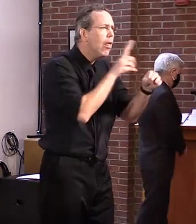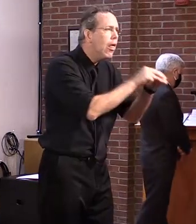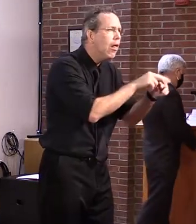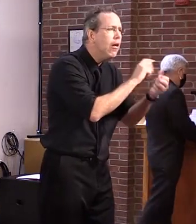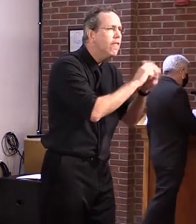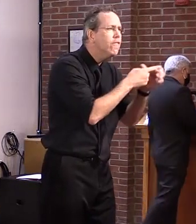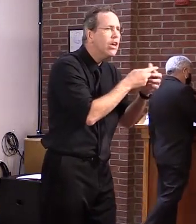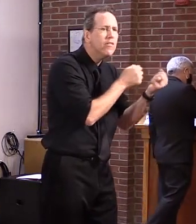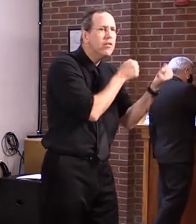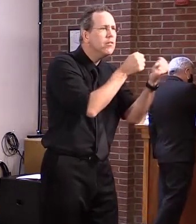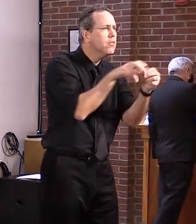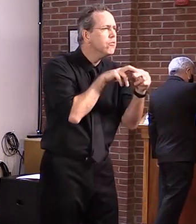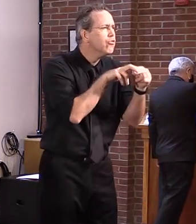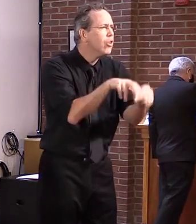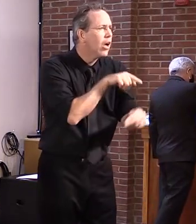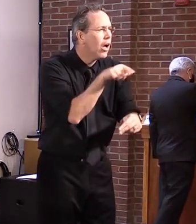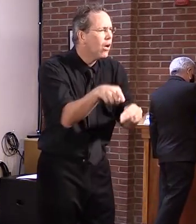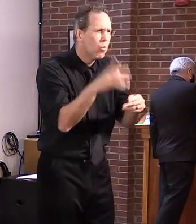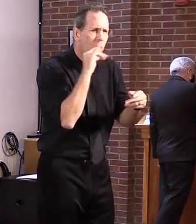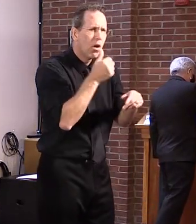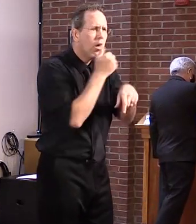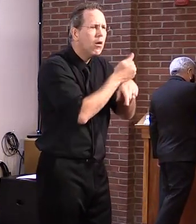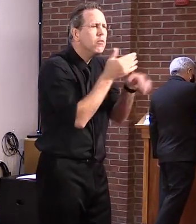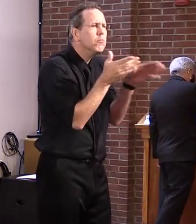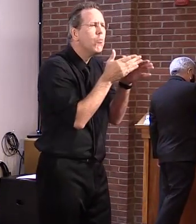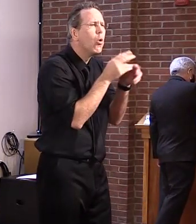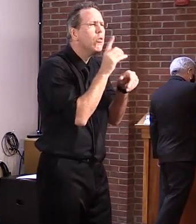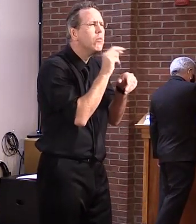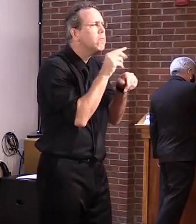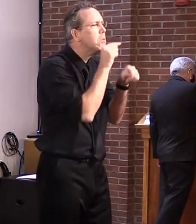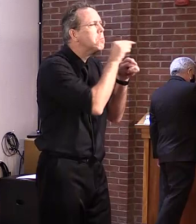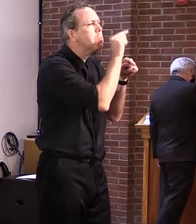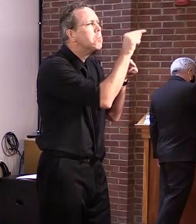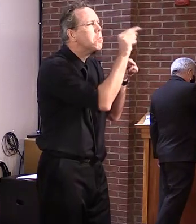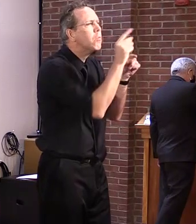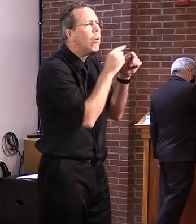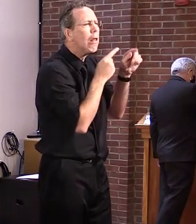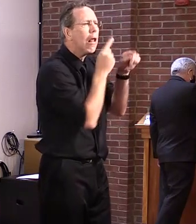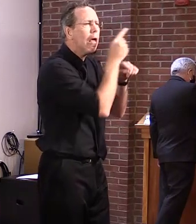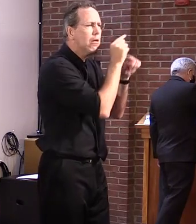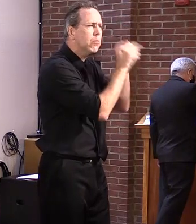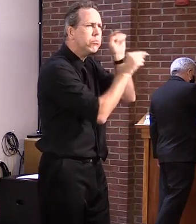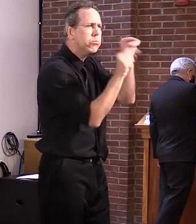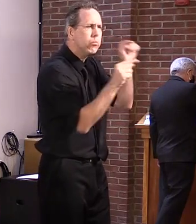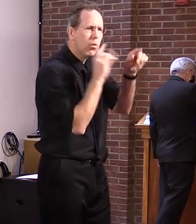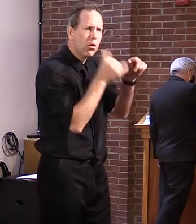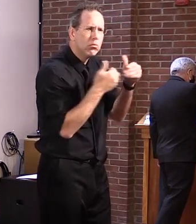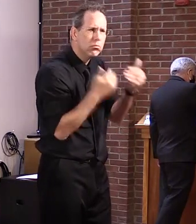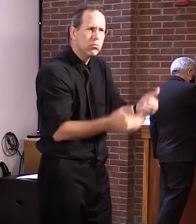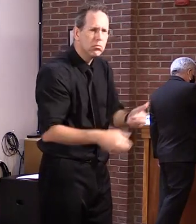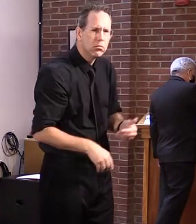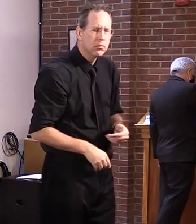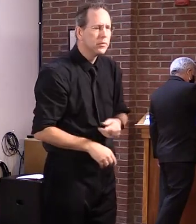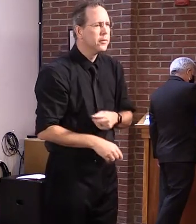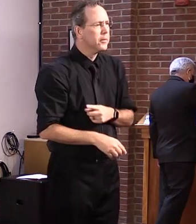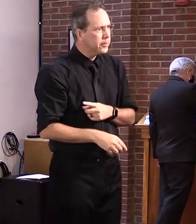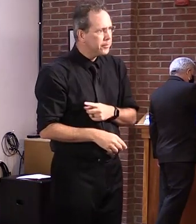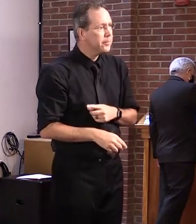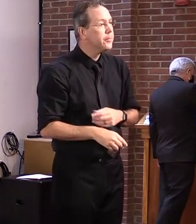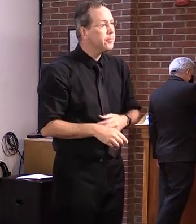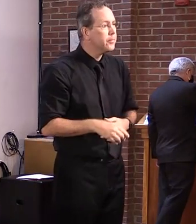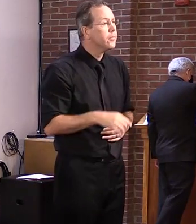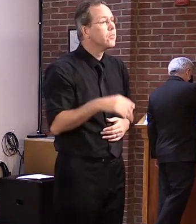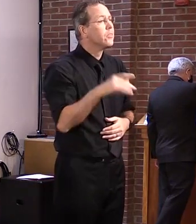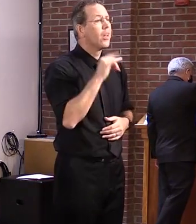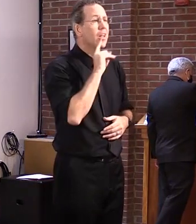earlier, um, we're rolling out the new appointment system and we anticipate over the next couple of